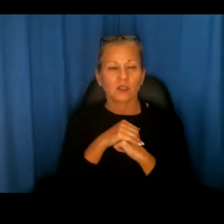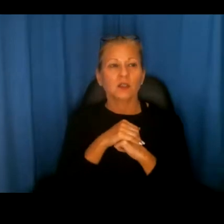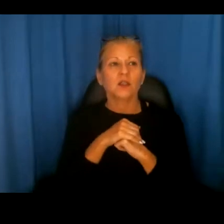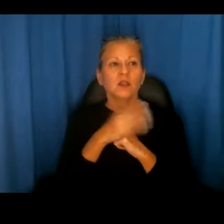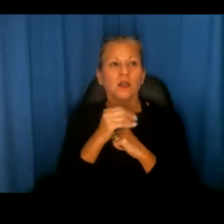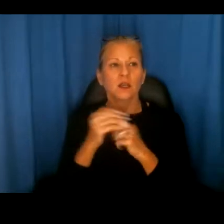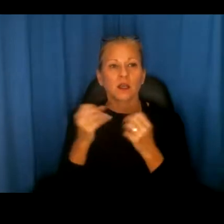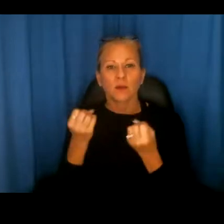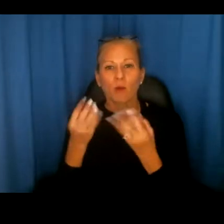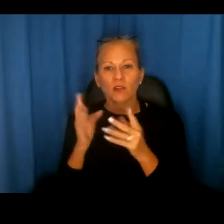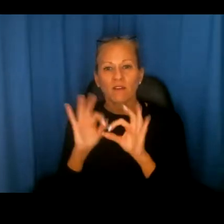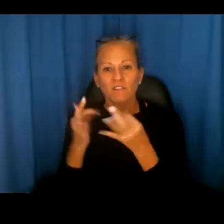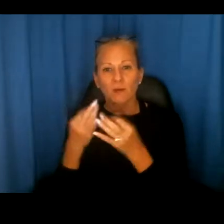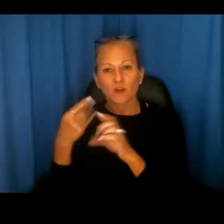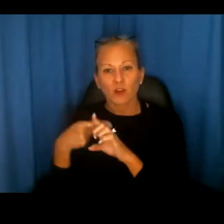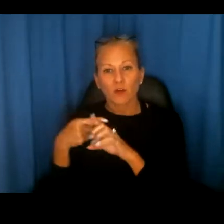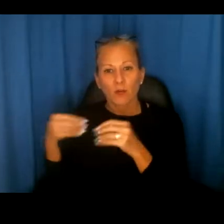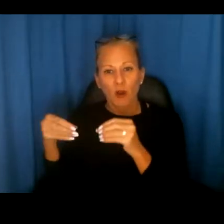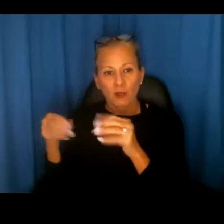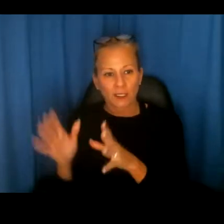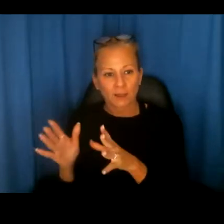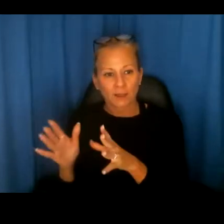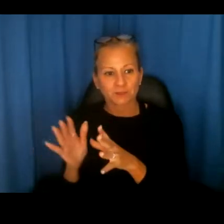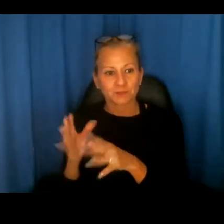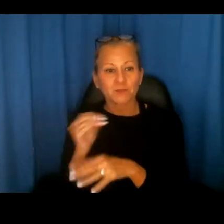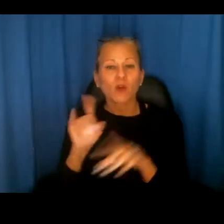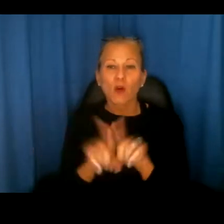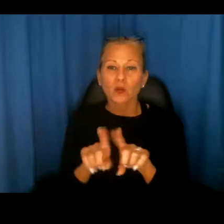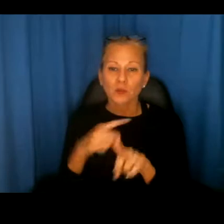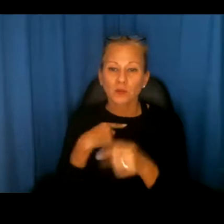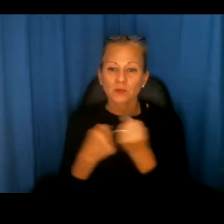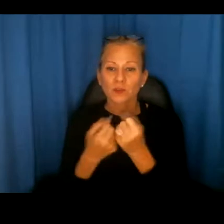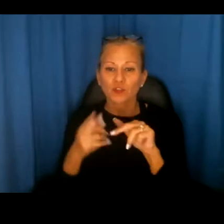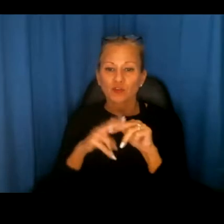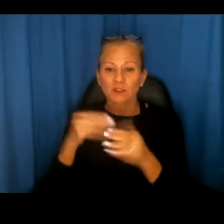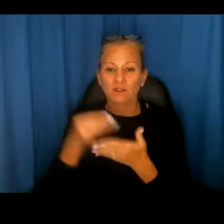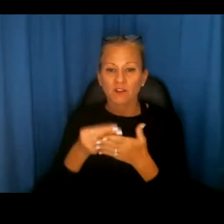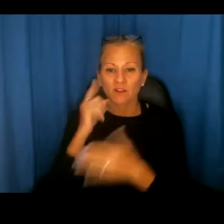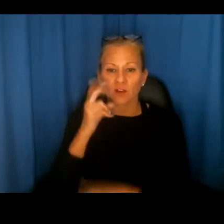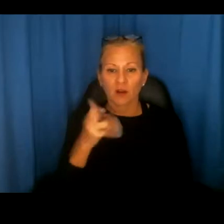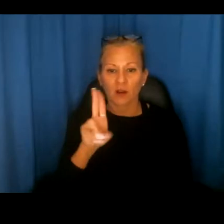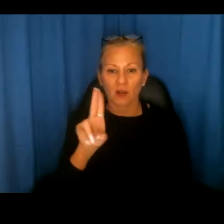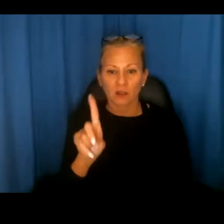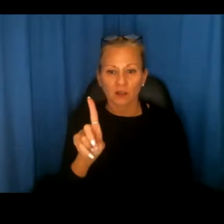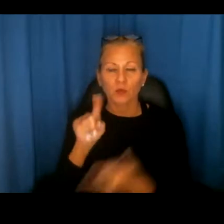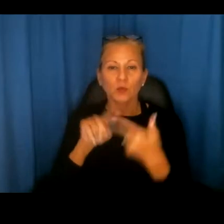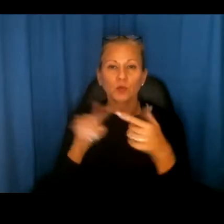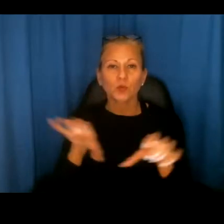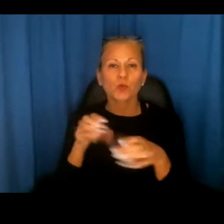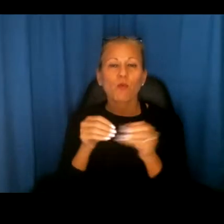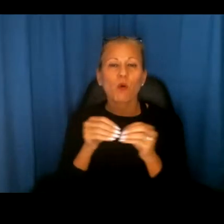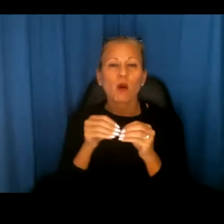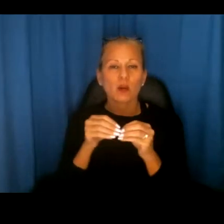the multi-family, uh, rental market. Uh, and we're also supporting increased funding for HUD, uh, to do more,